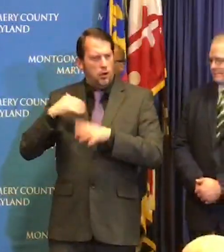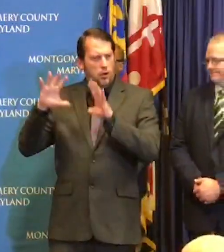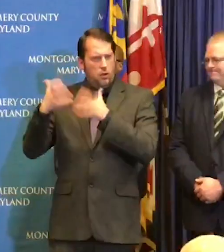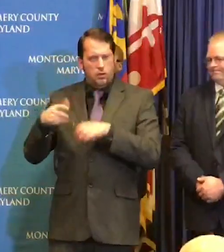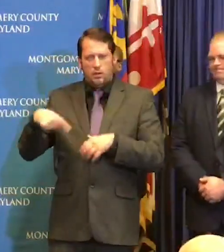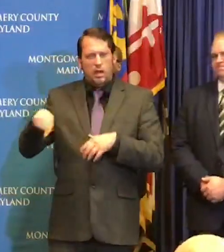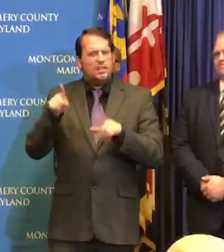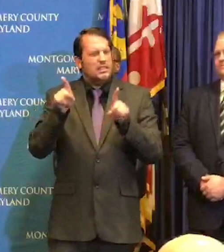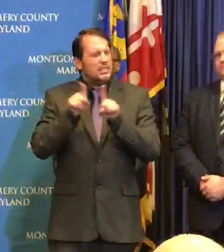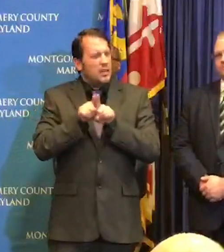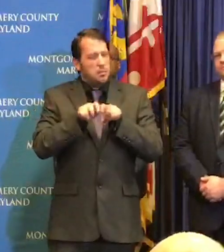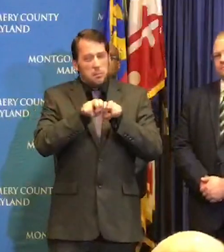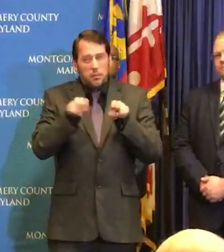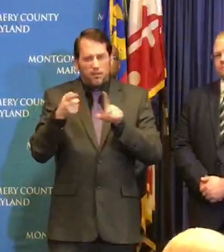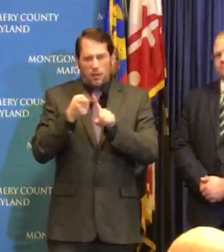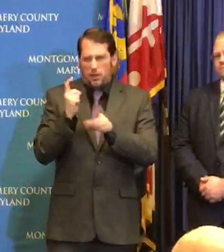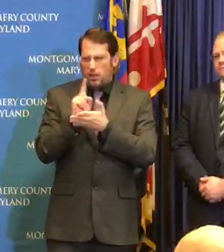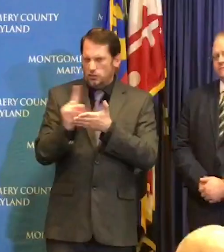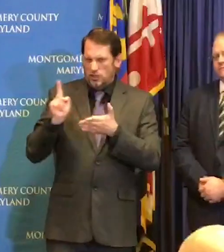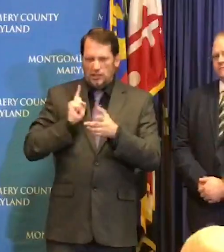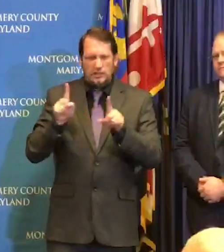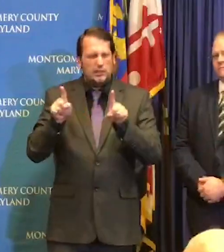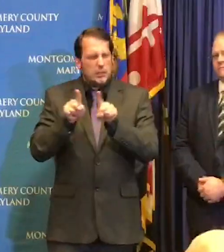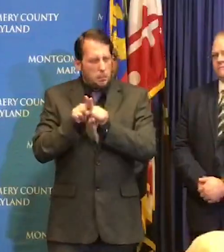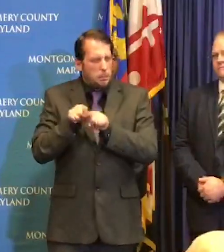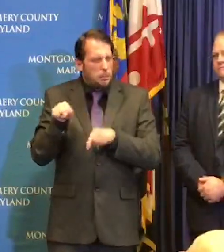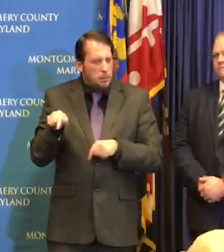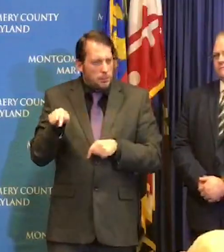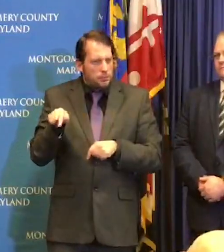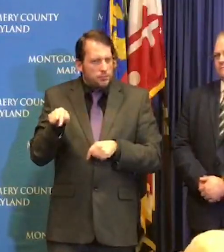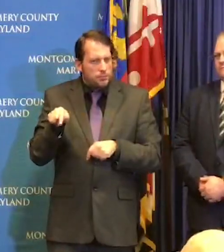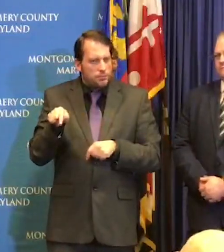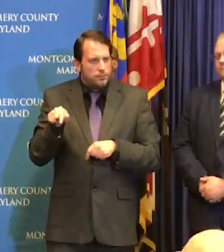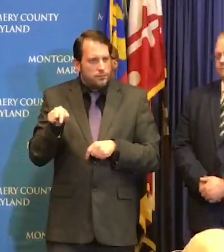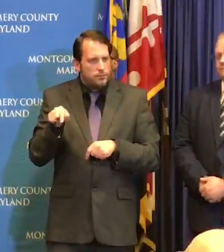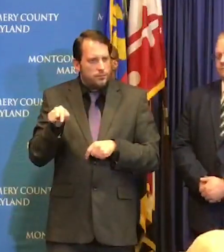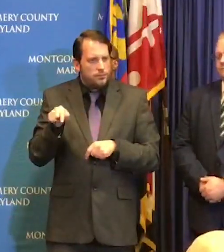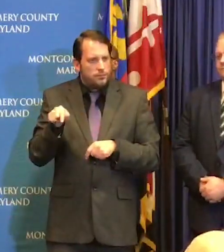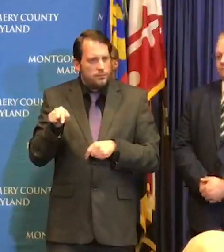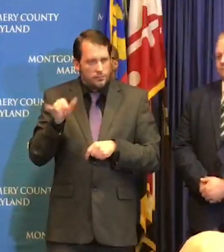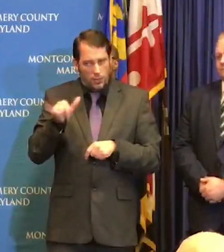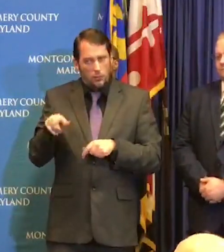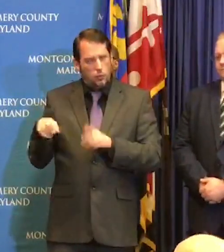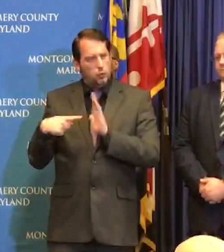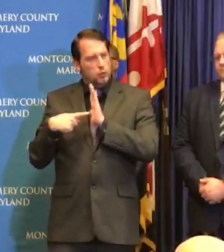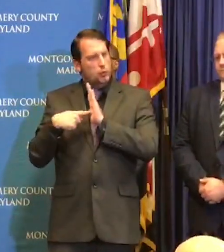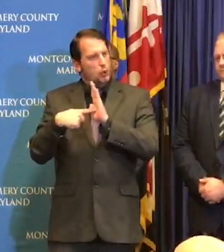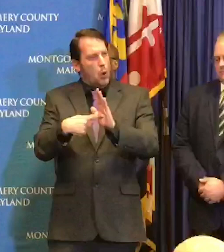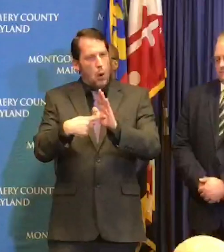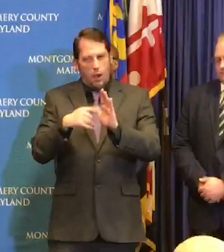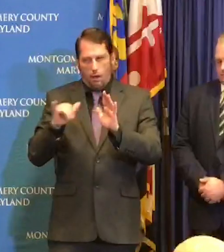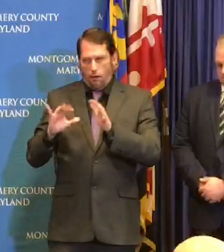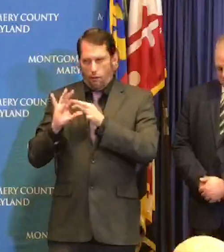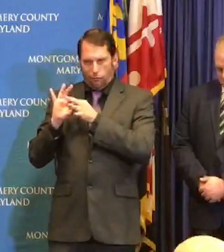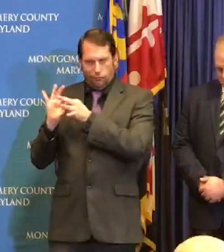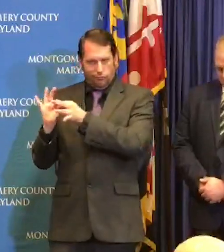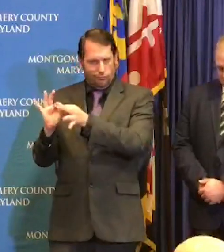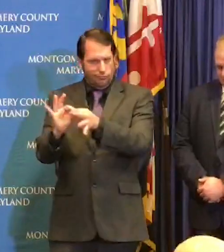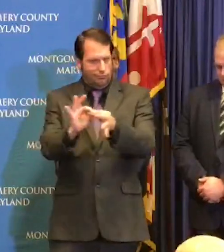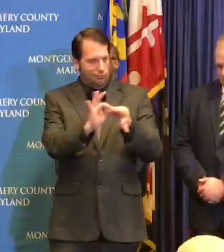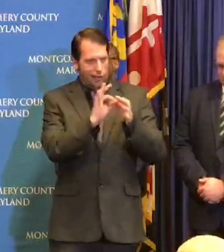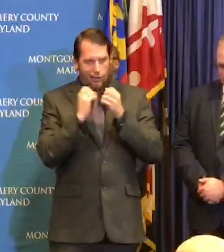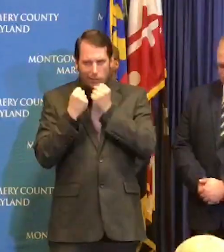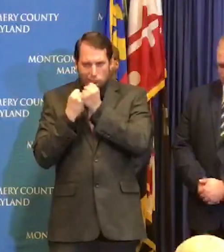again the collective force that the county has behind this to make sure that our residents are safe